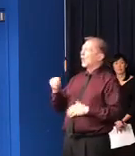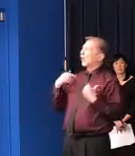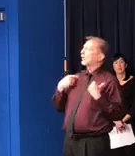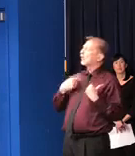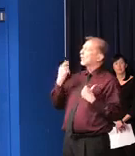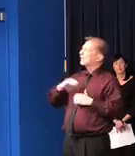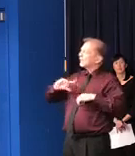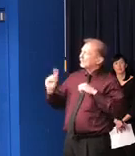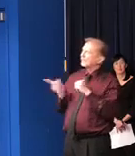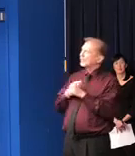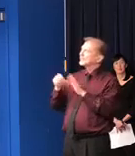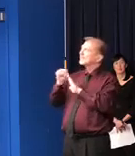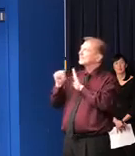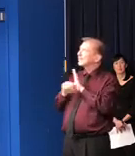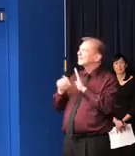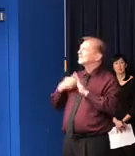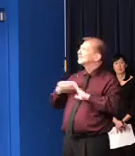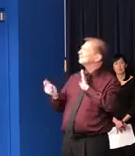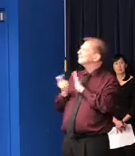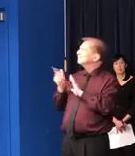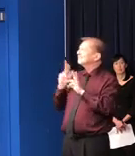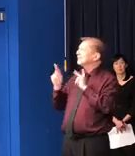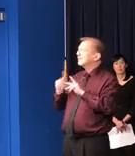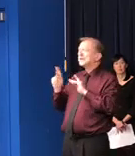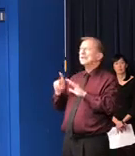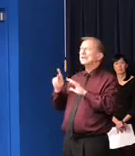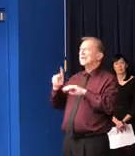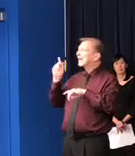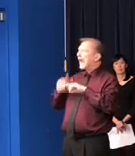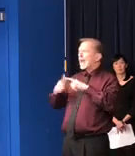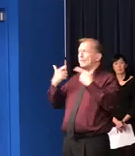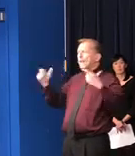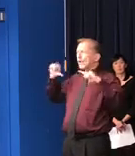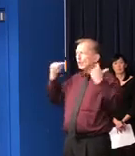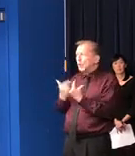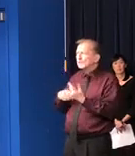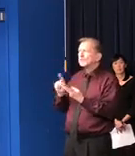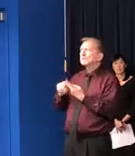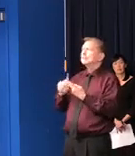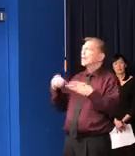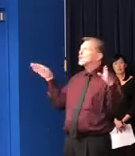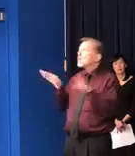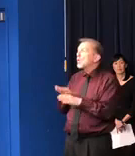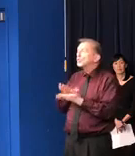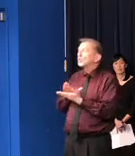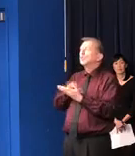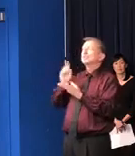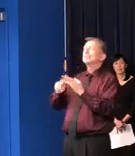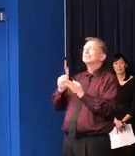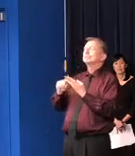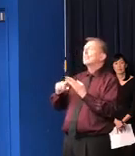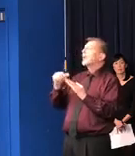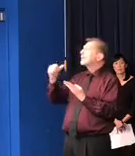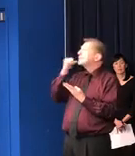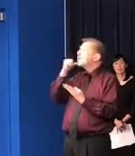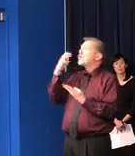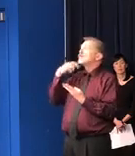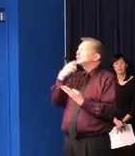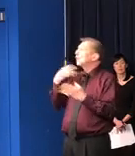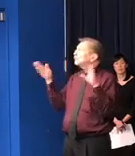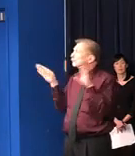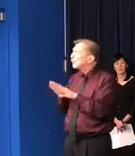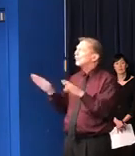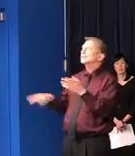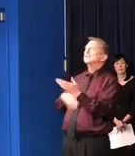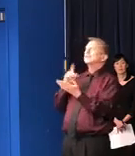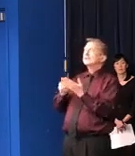ban large group gatherings and then to, you know, ban to close schools, to ban bars and restaurants from opening and so